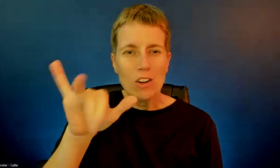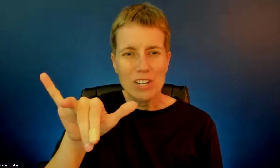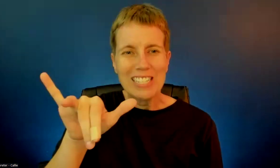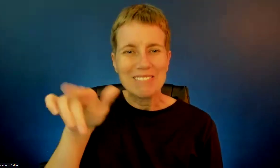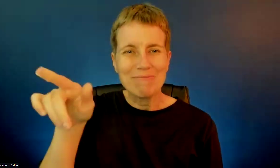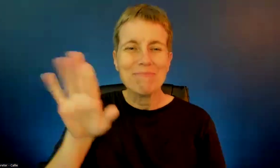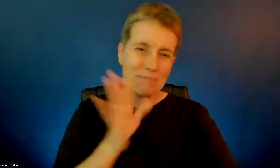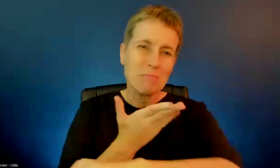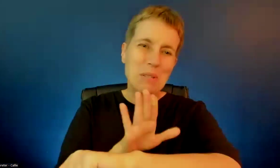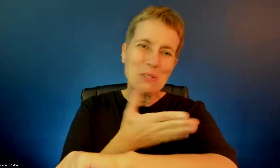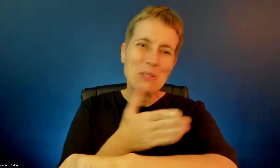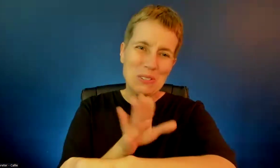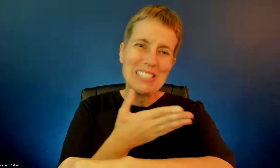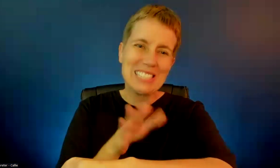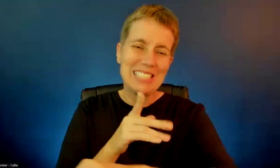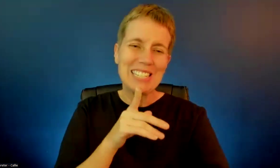Of course.